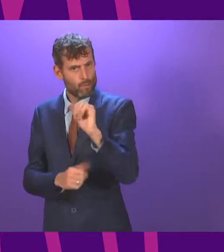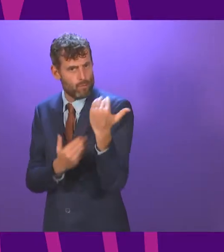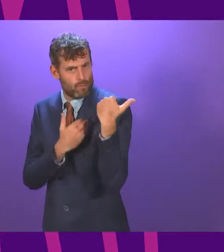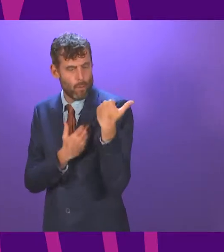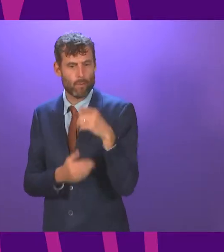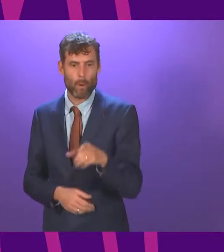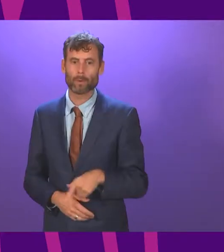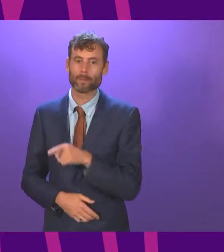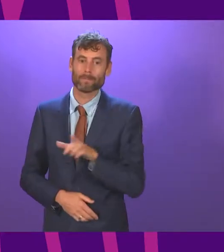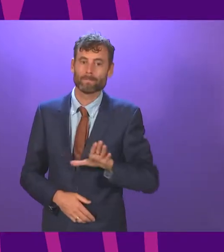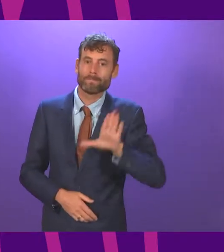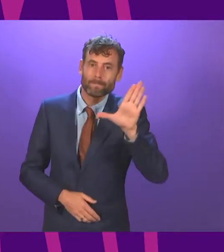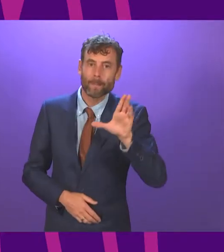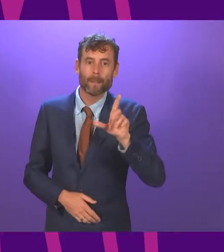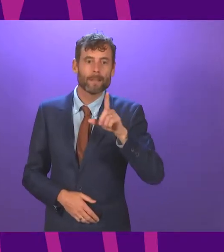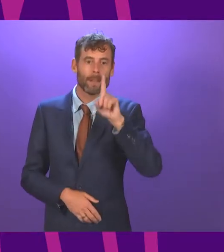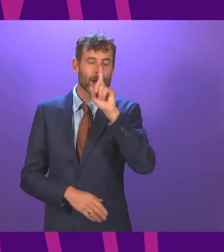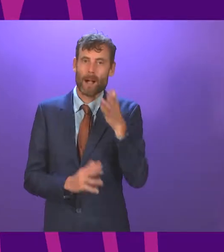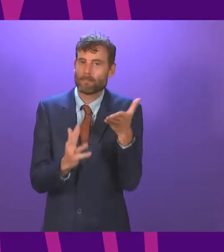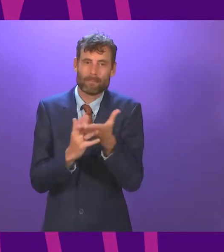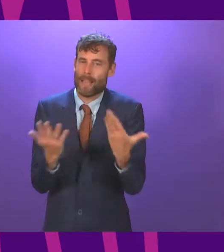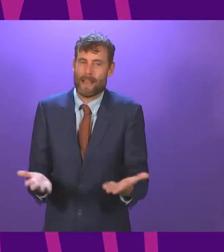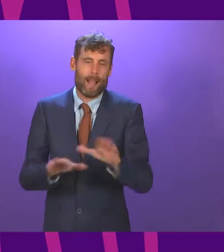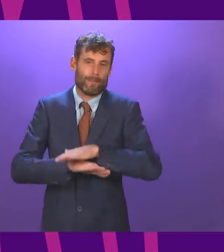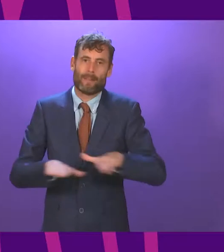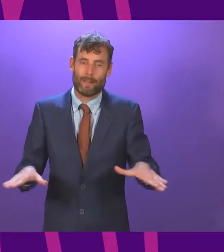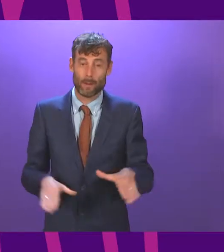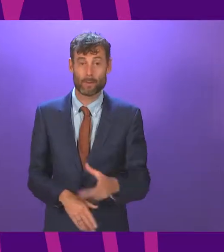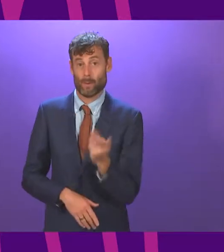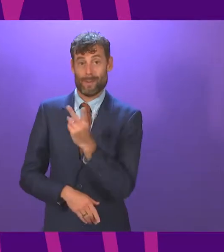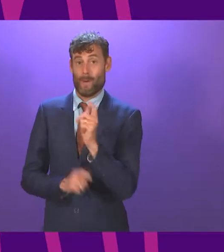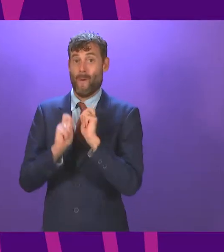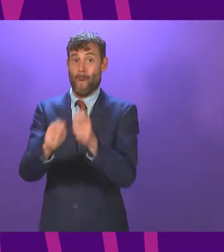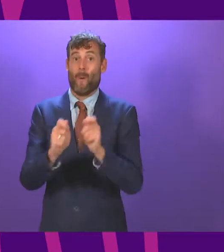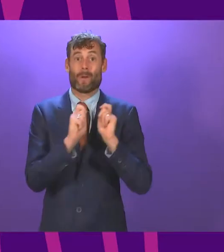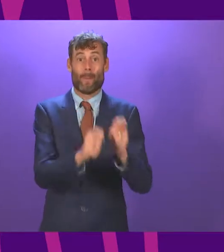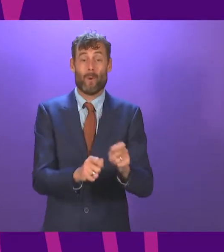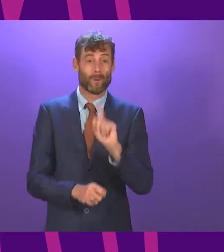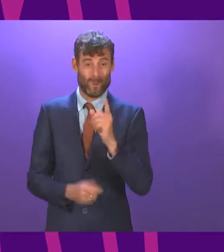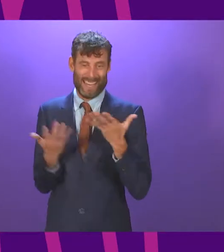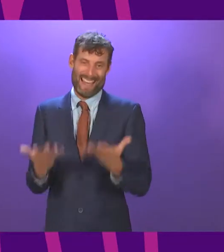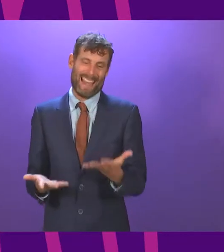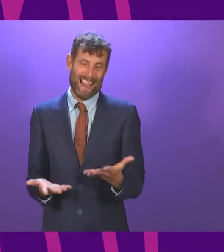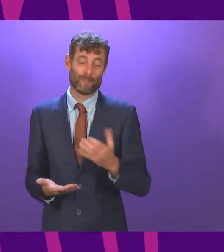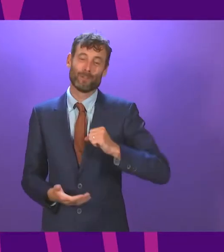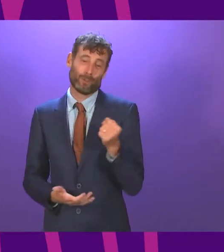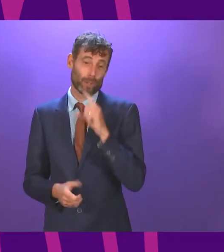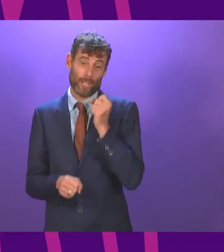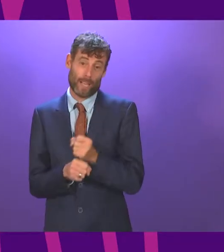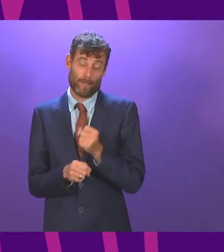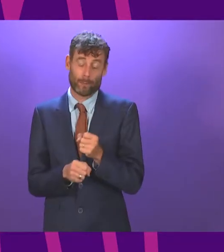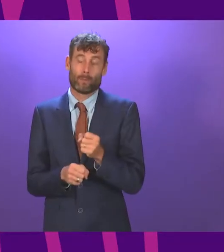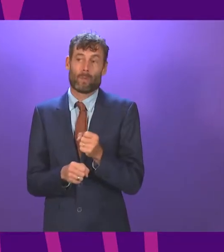Not from a sedentary position, please, Mr Harvey, Now, of course, the appointment of these two ministers means that we have the biggest and most expensive government